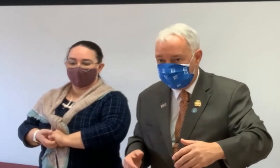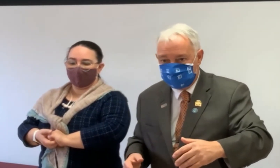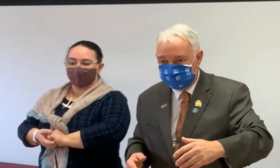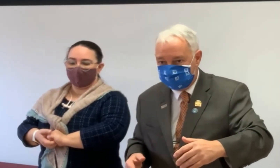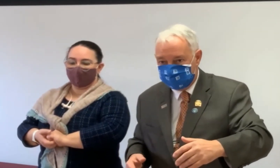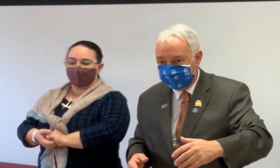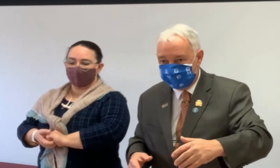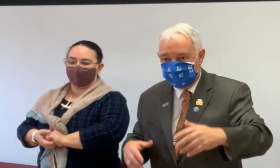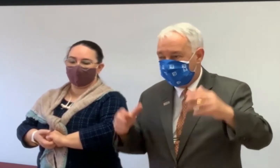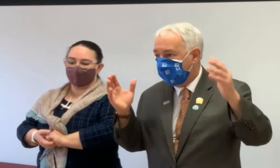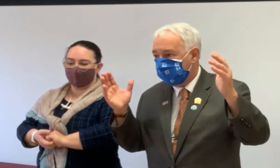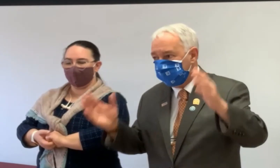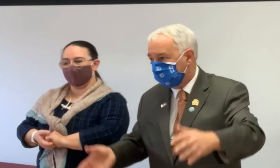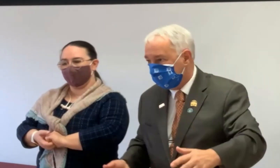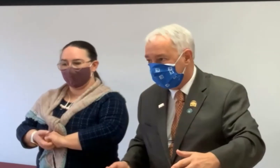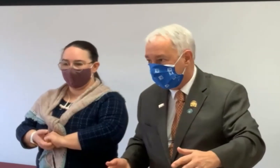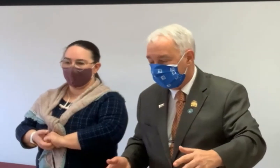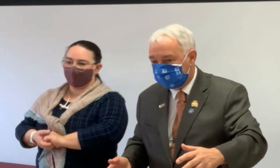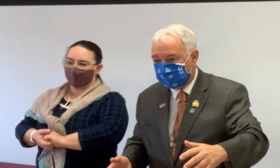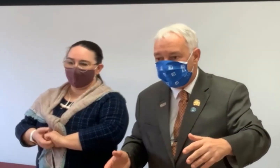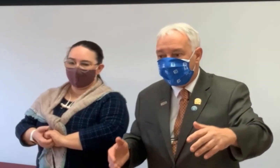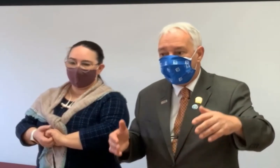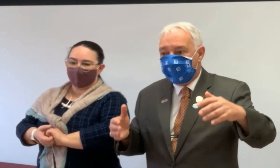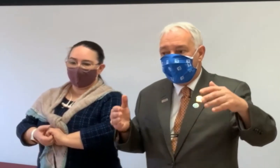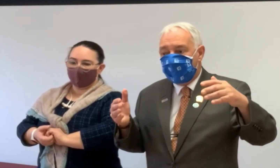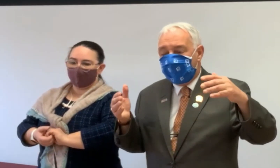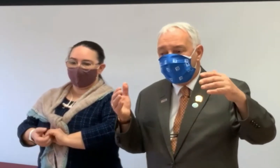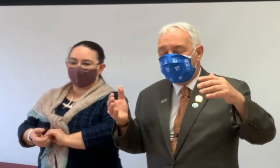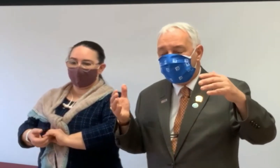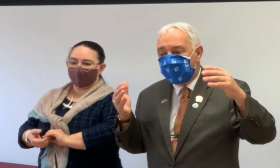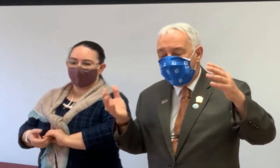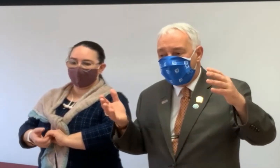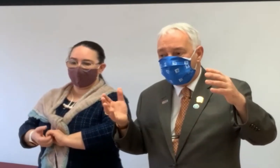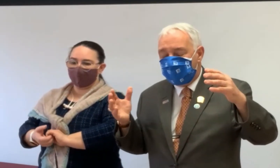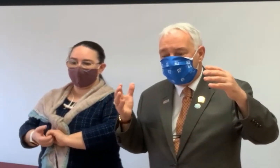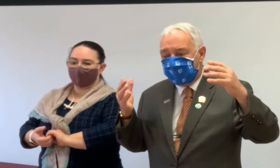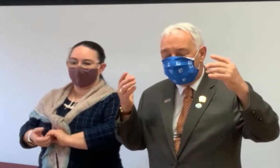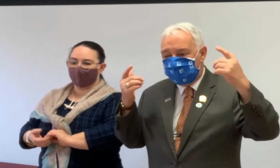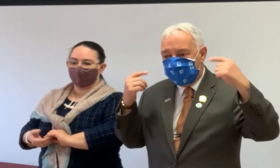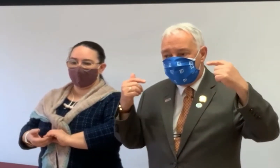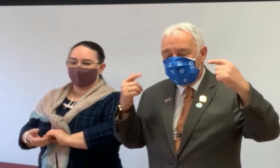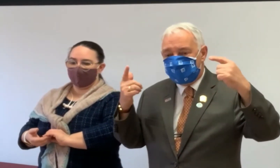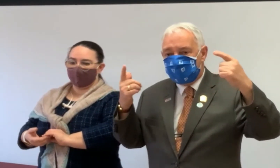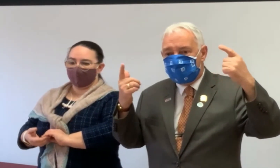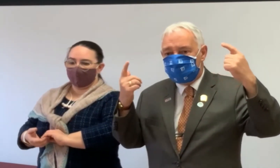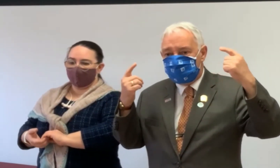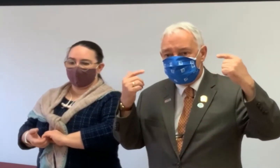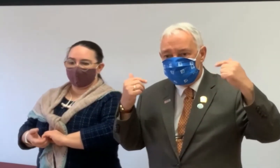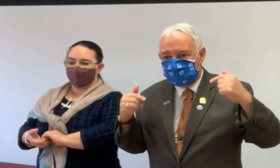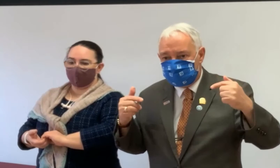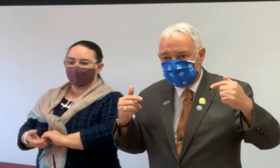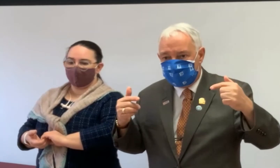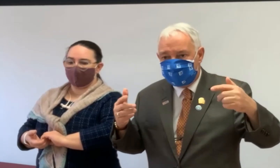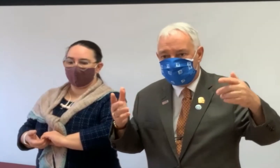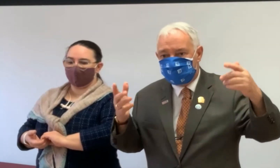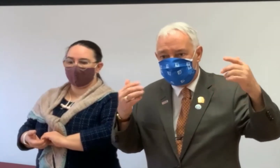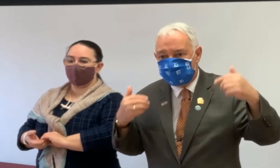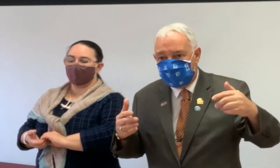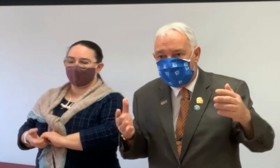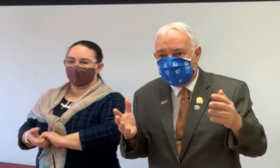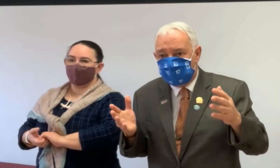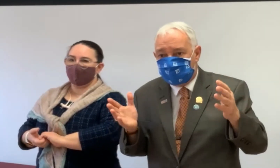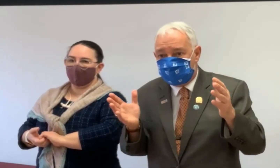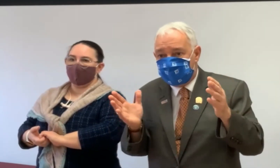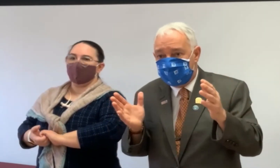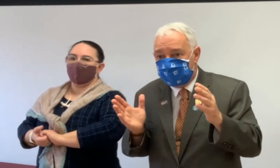years ago. They've been there for 50 years. And now they think that their only solution is to